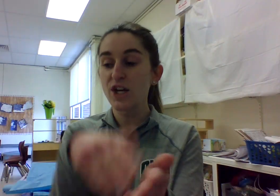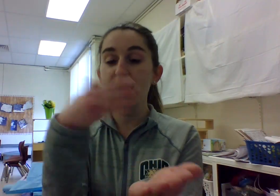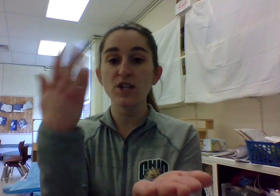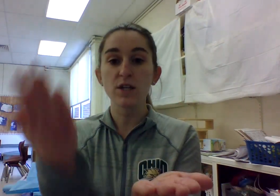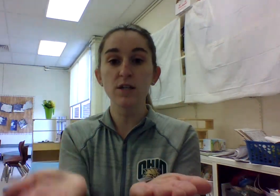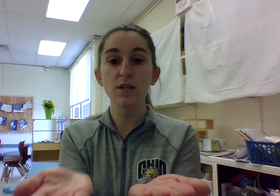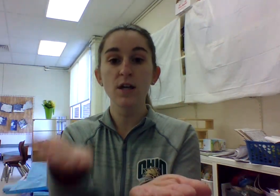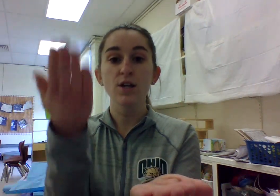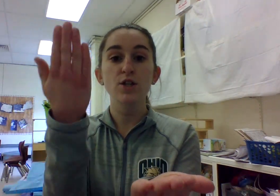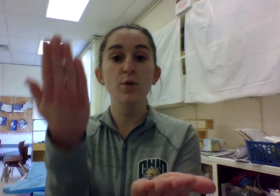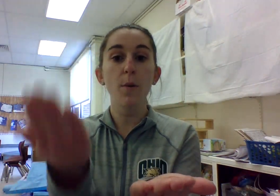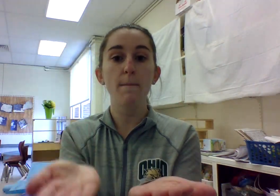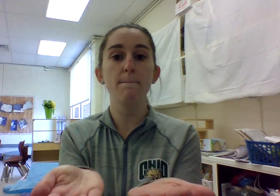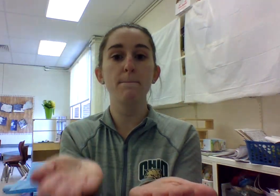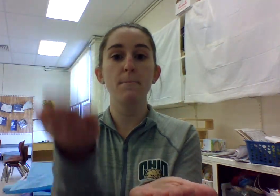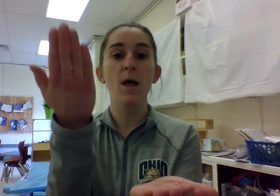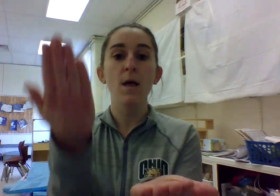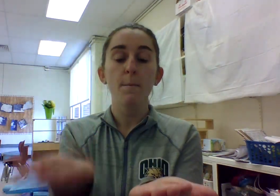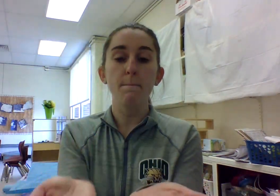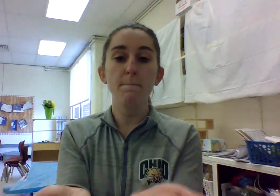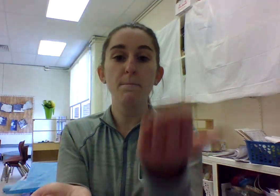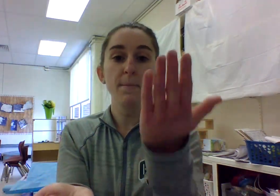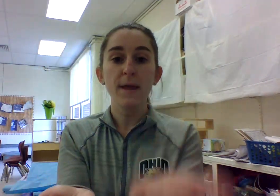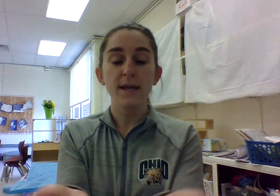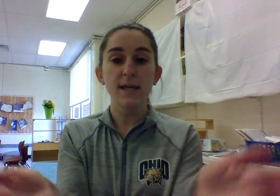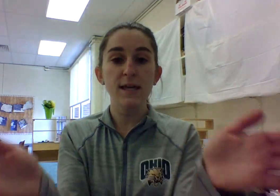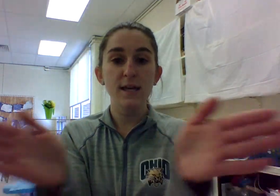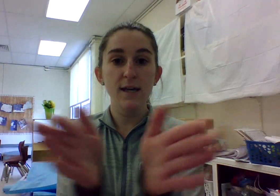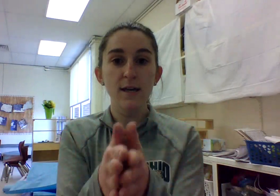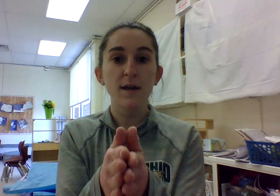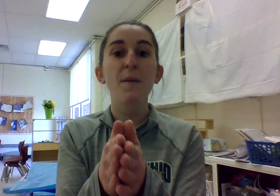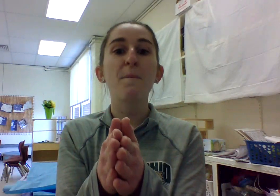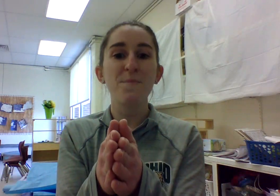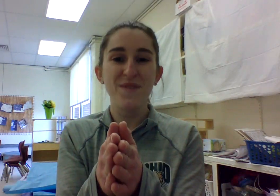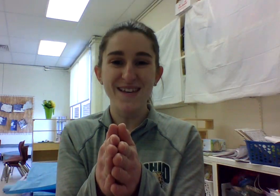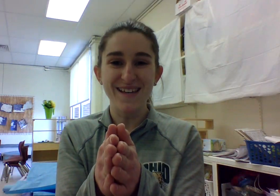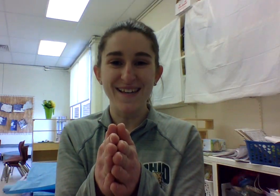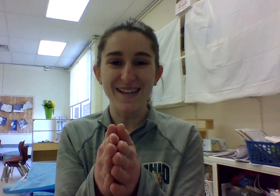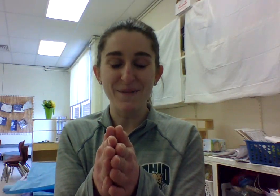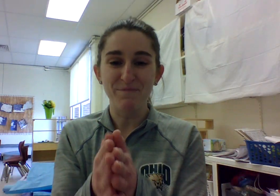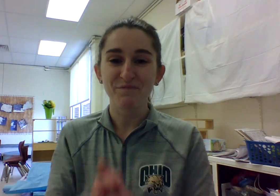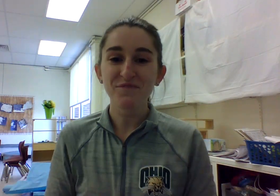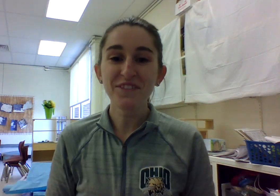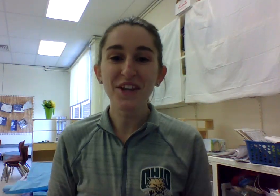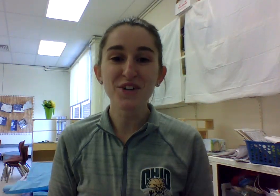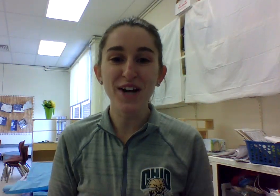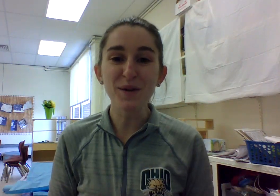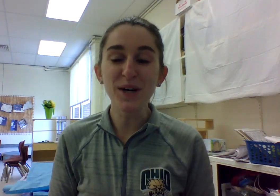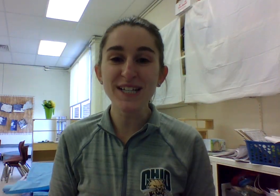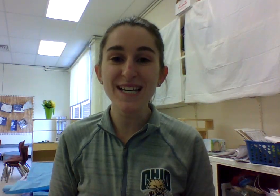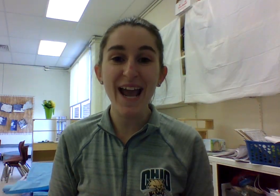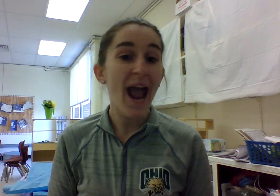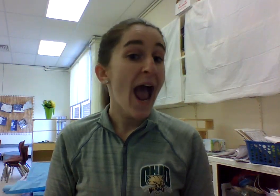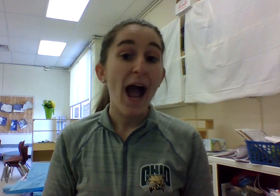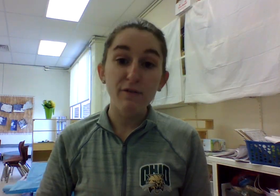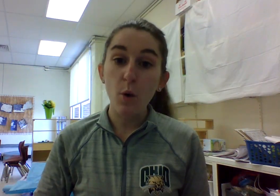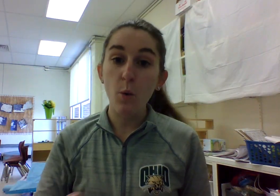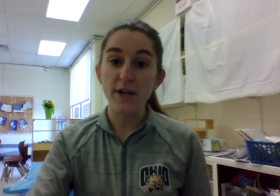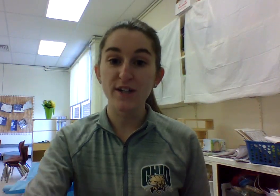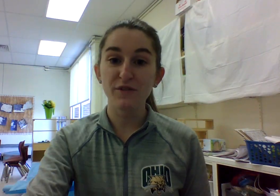Change n to n. N, e, me. Great work today. Have a wonderful